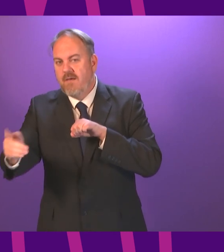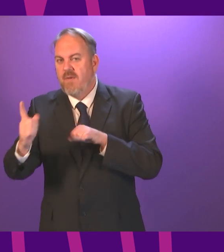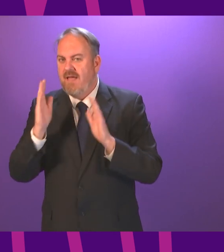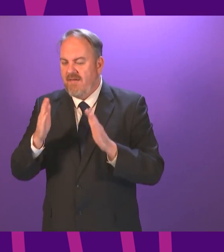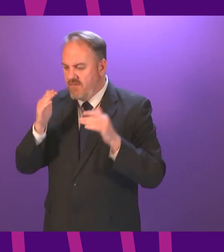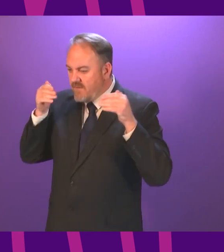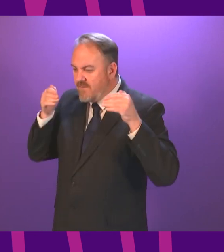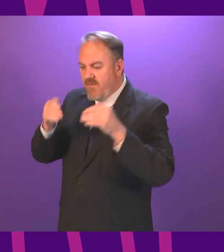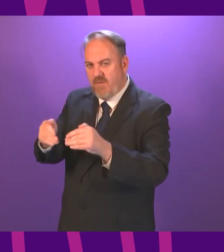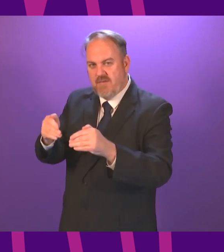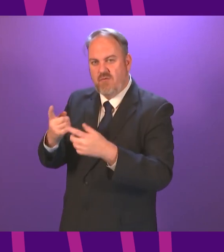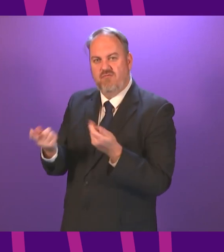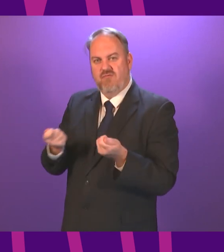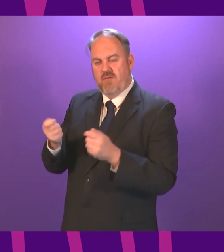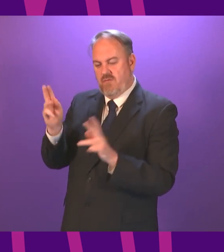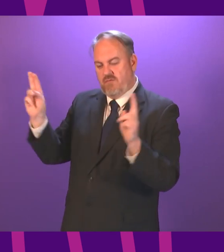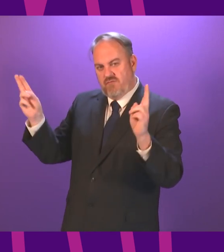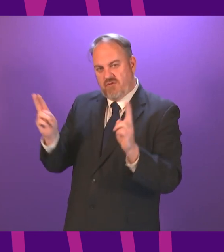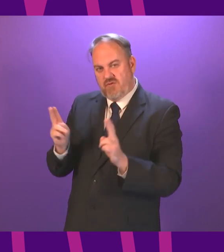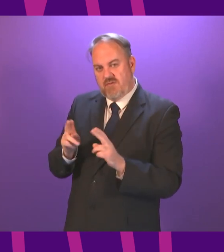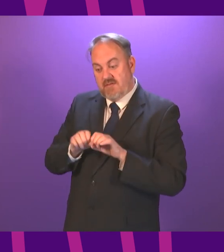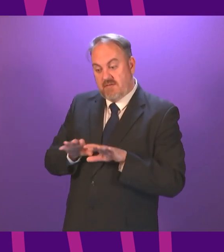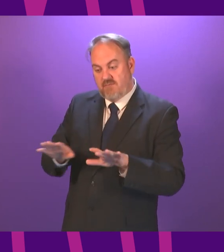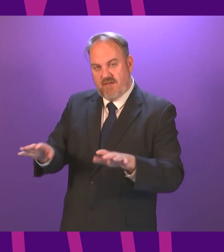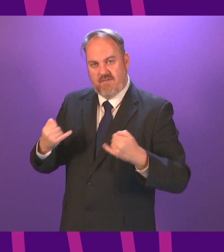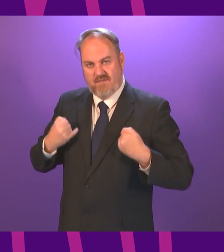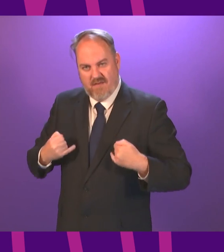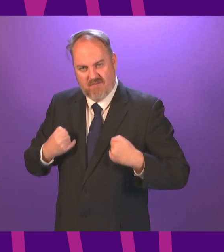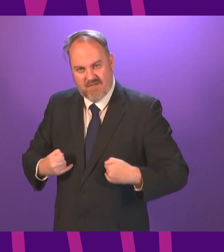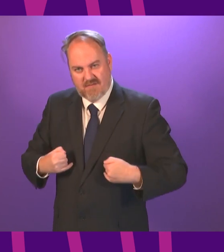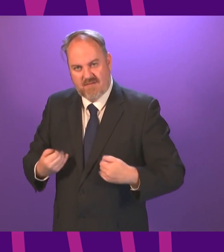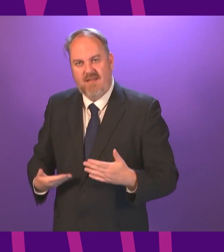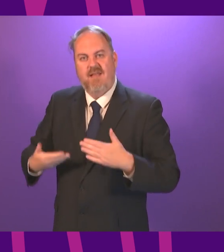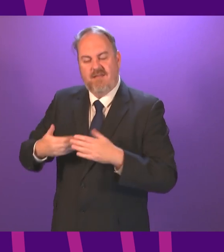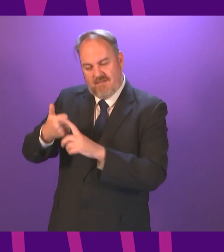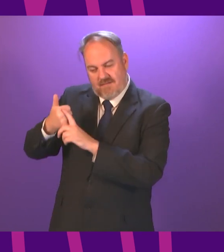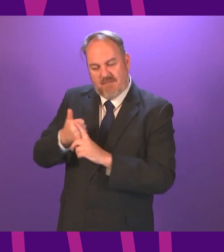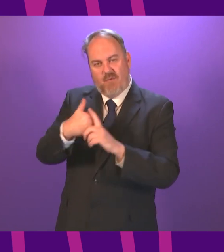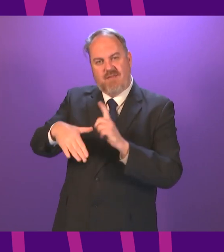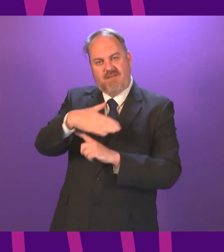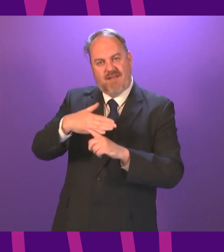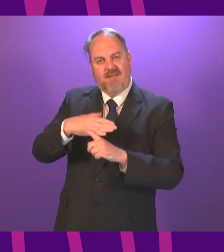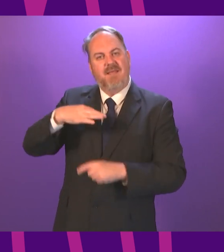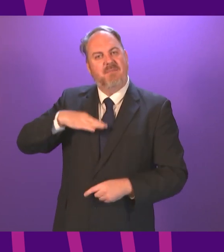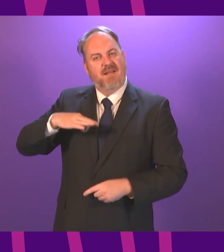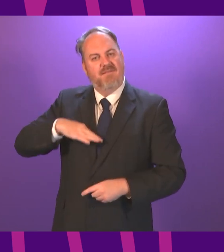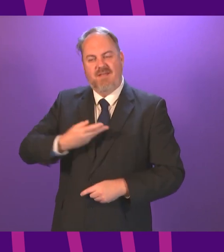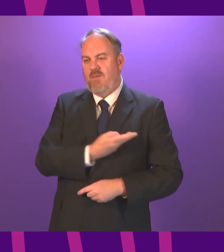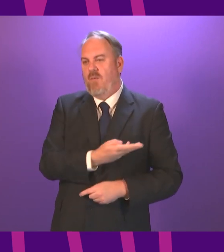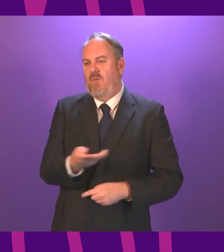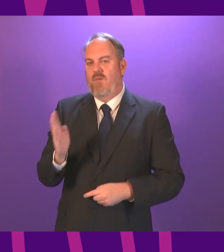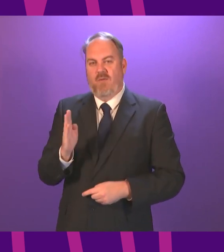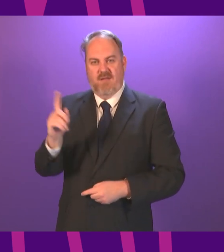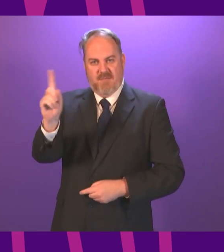placed on continuing to suppress the virus and building a recovery for our NHS and society that works for everybody. The work to